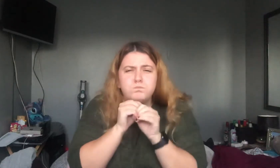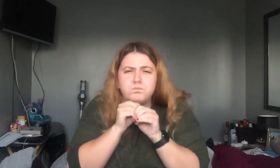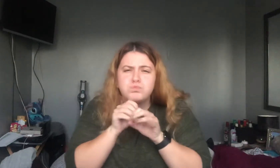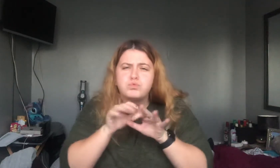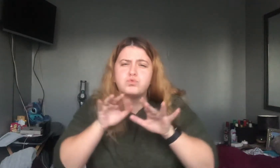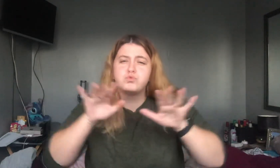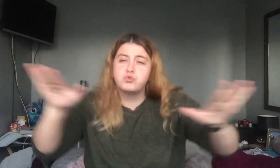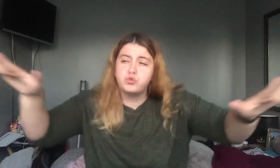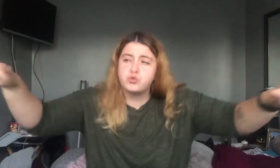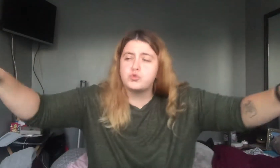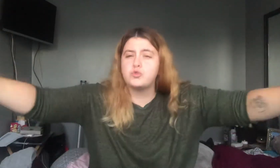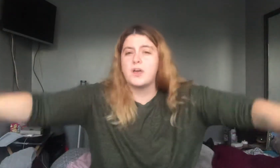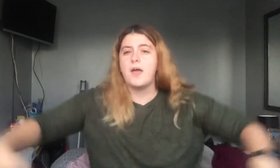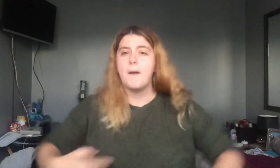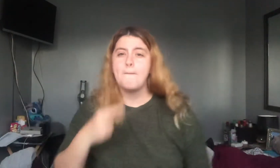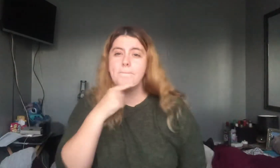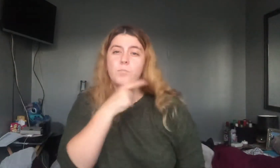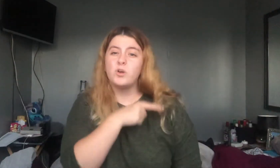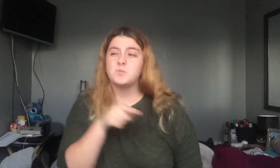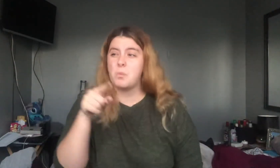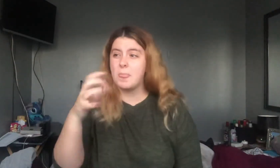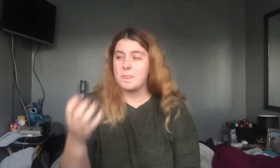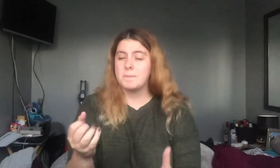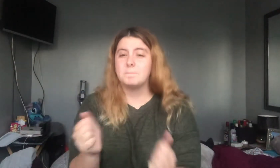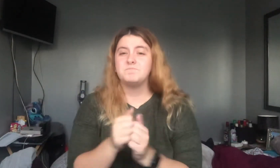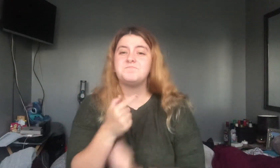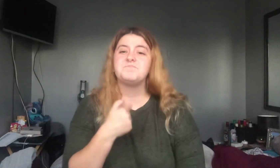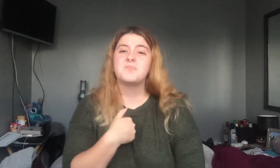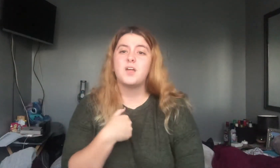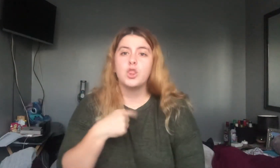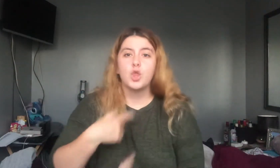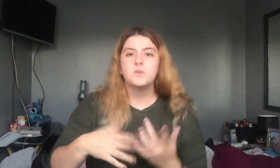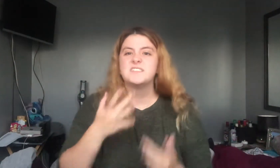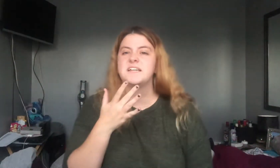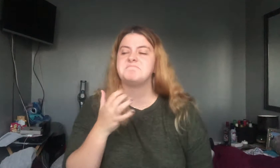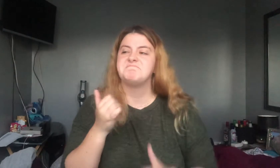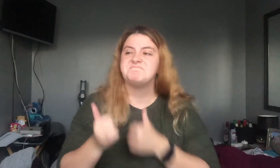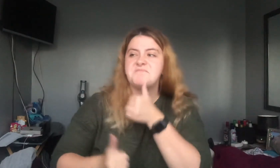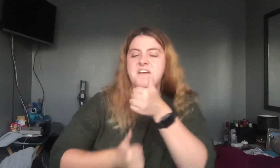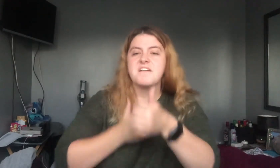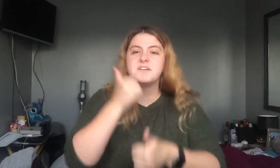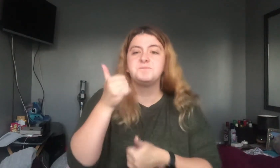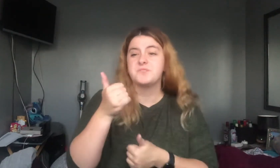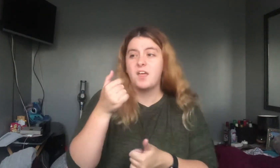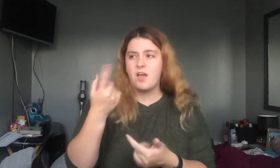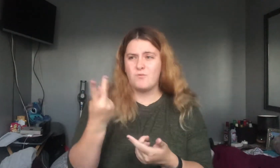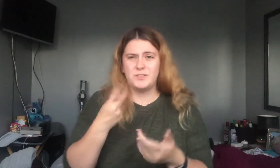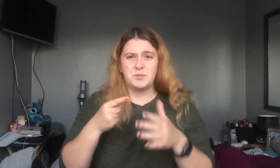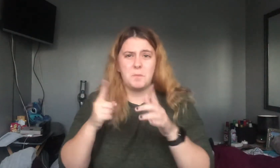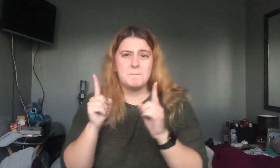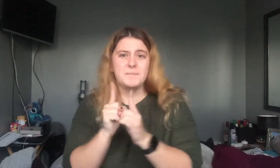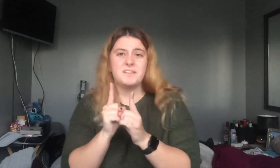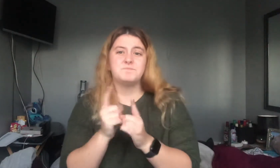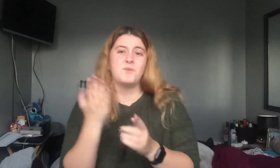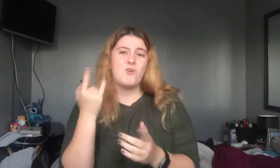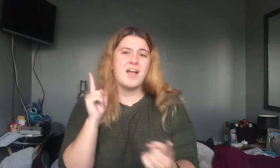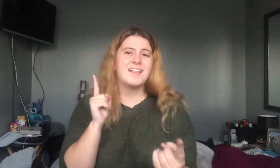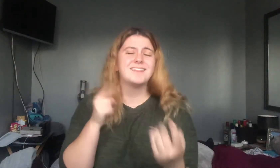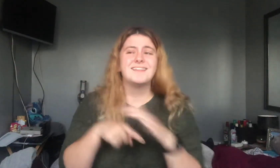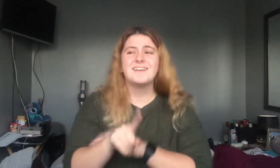major. I got my boys with me, at least those in favor. And if we don't meet before I leave, I hope I'll see you